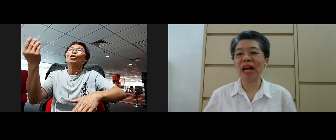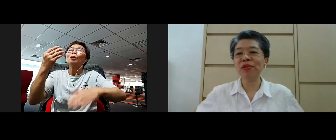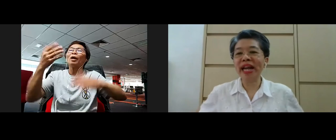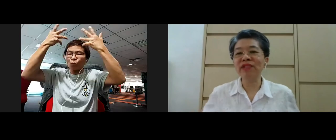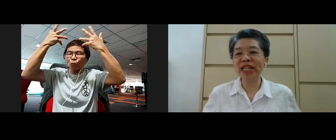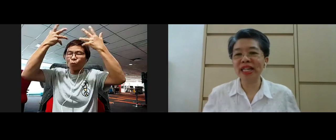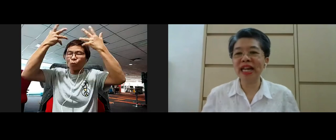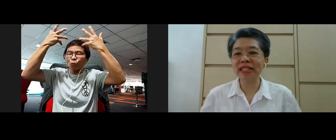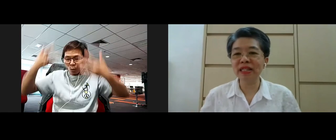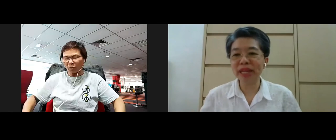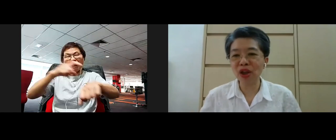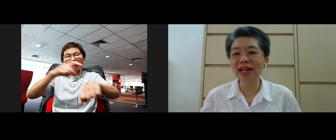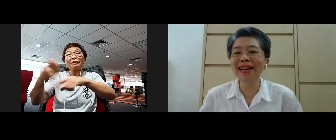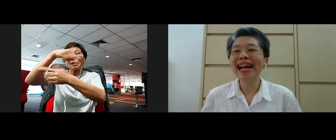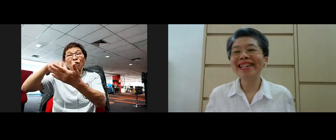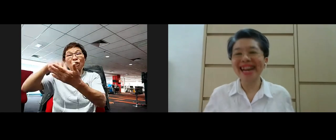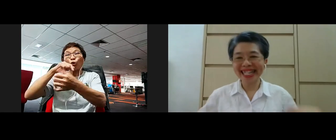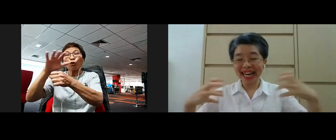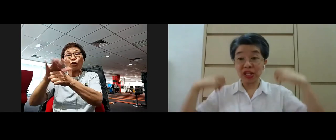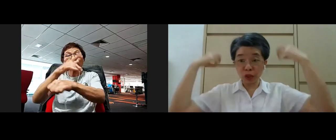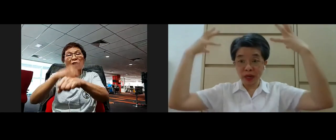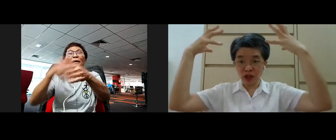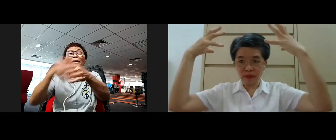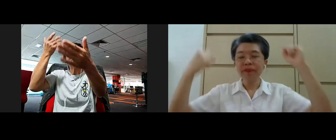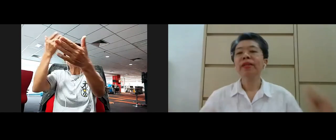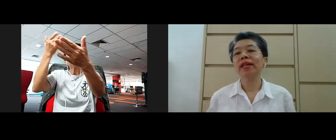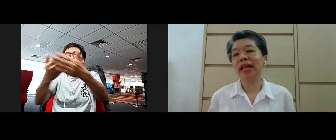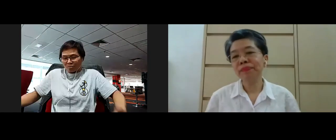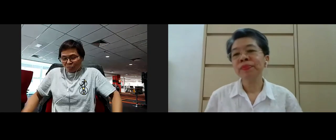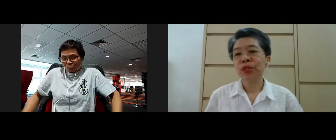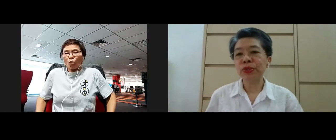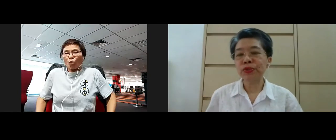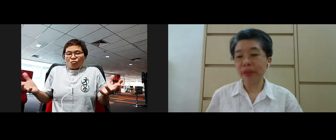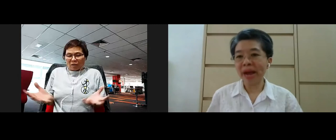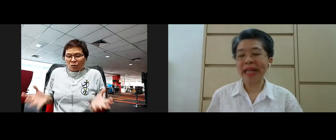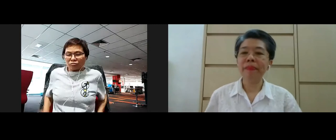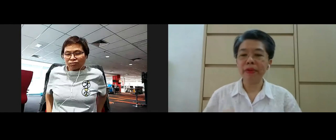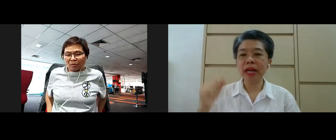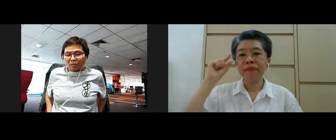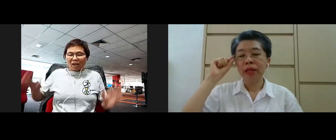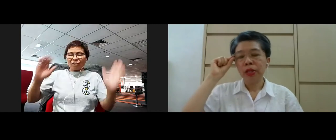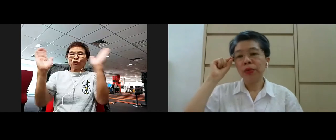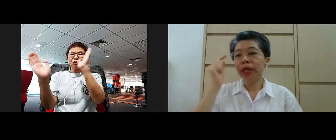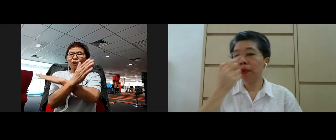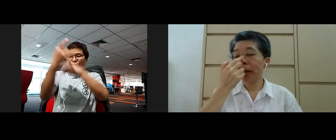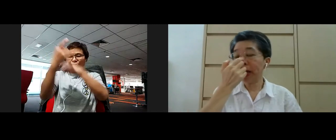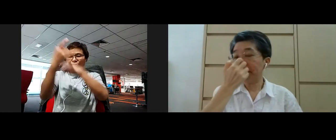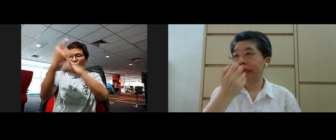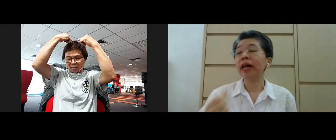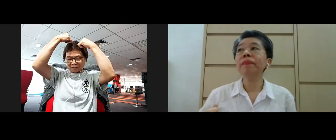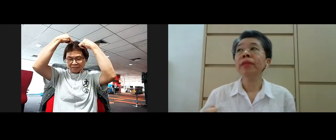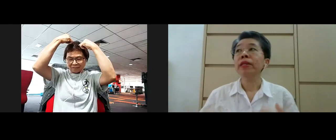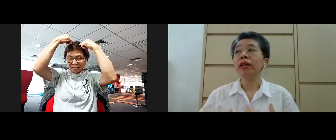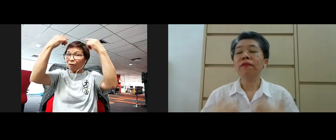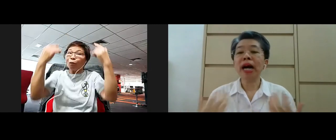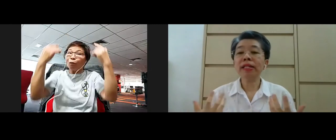short of time so I only did until the batok right then I switch yeah to the mind okay so in a way